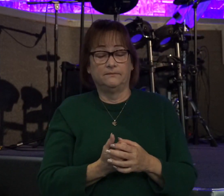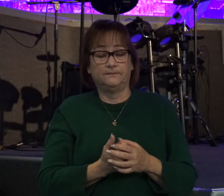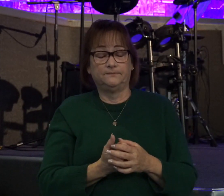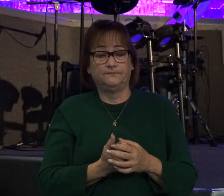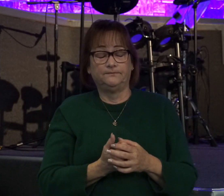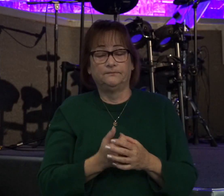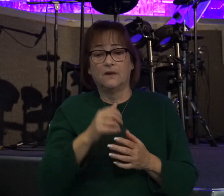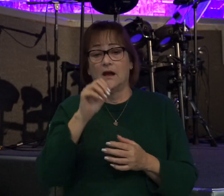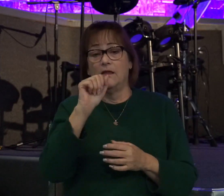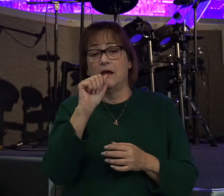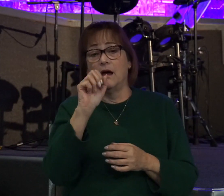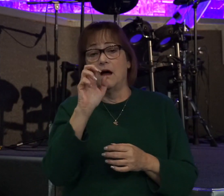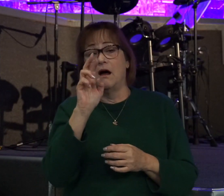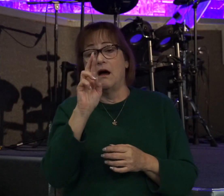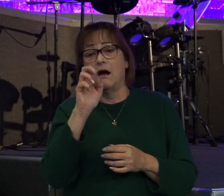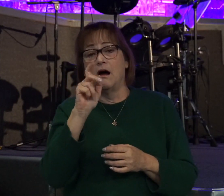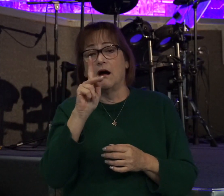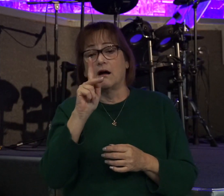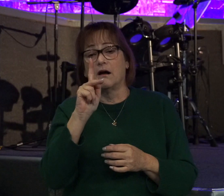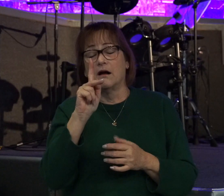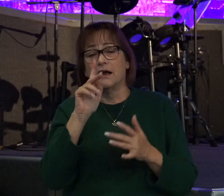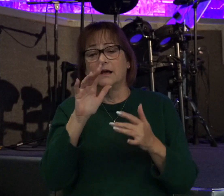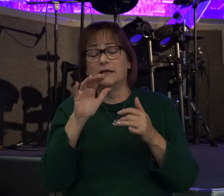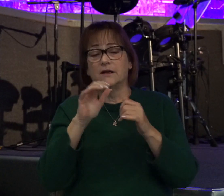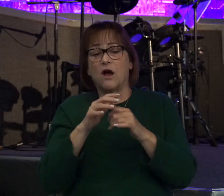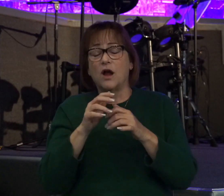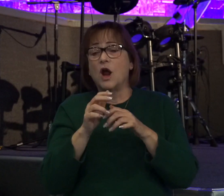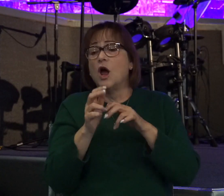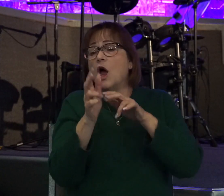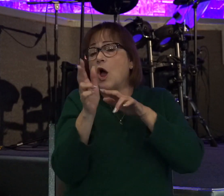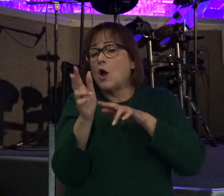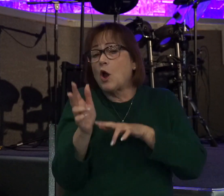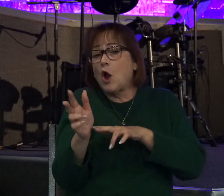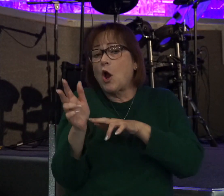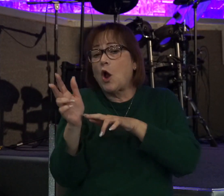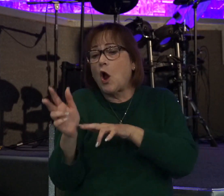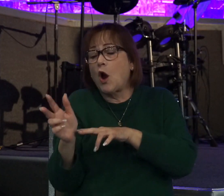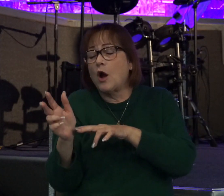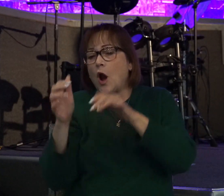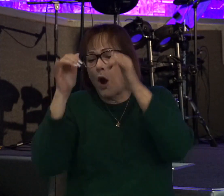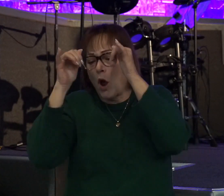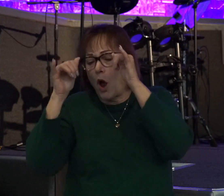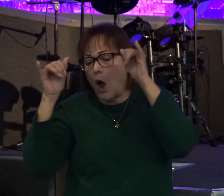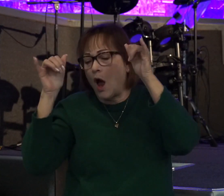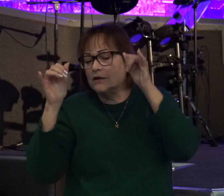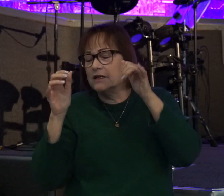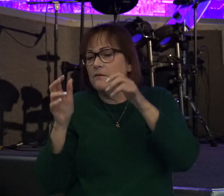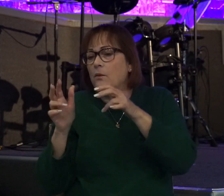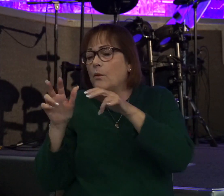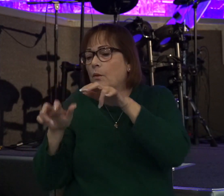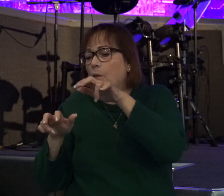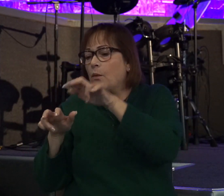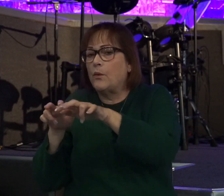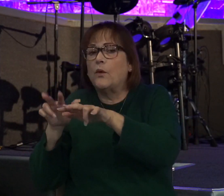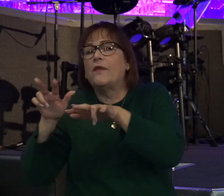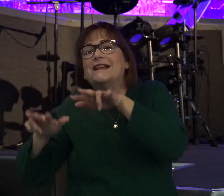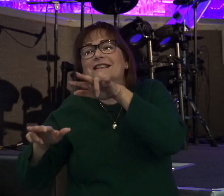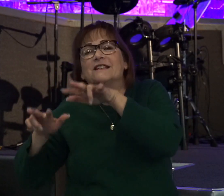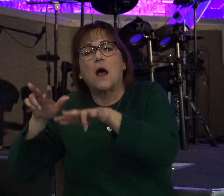ark of the covenant is on a cart. It's being towed by oxen. The oxen stumble. Okay? We don't know